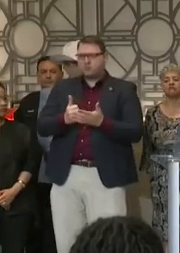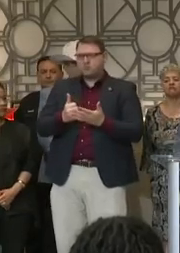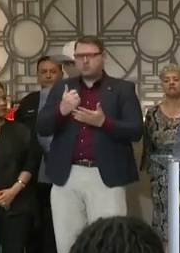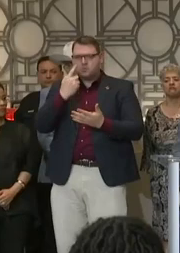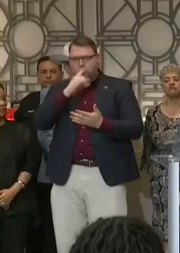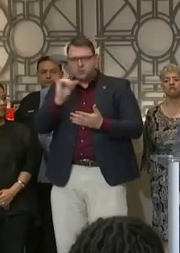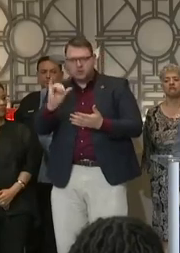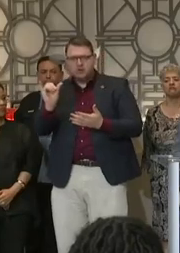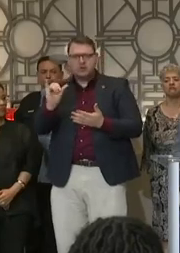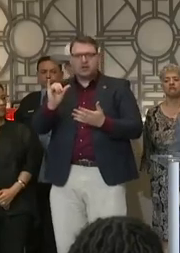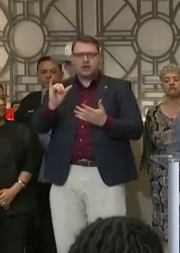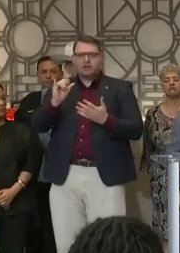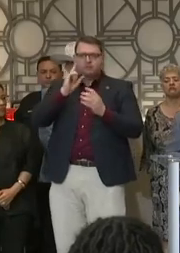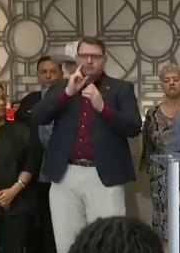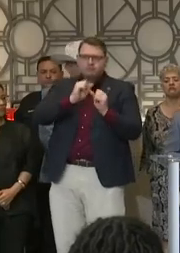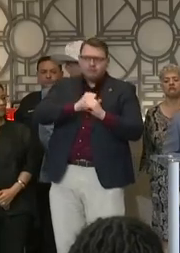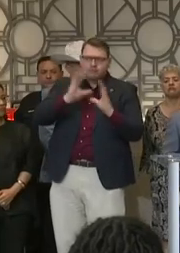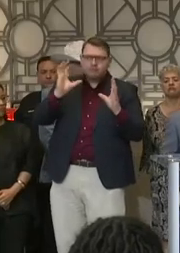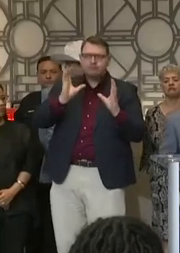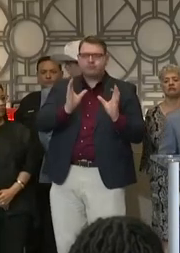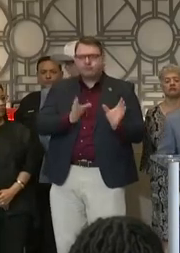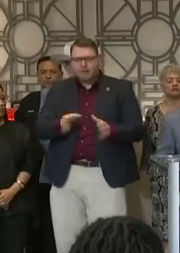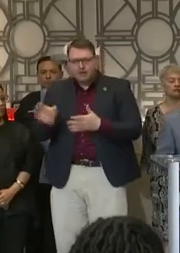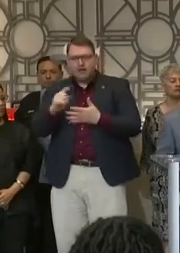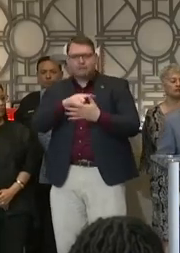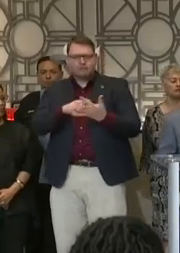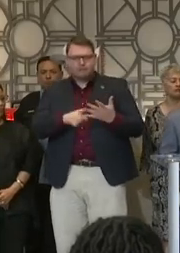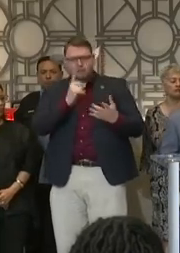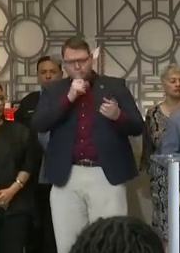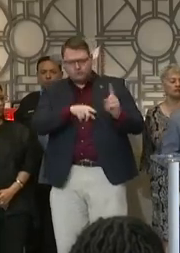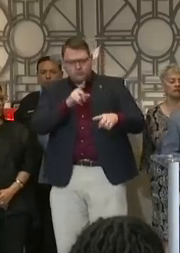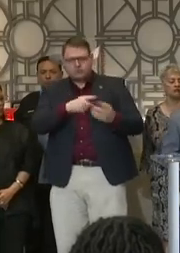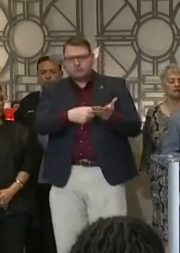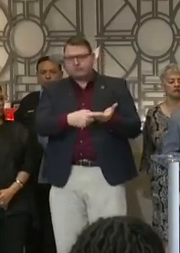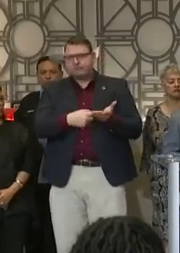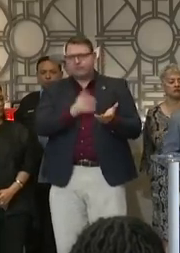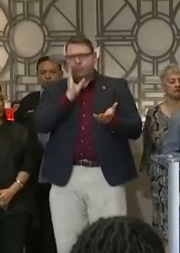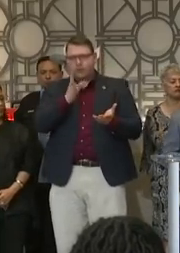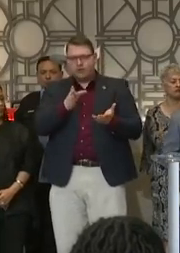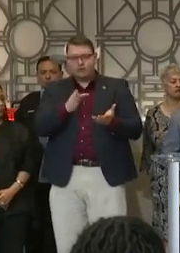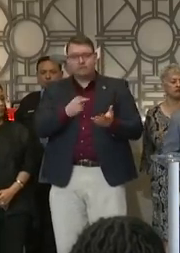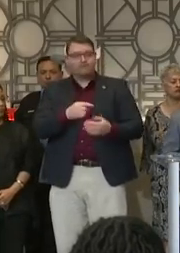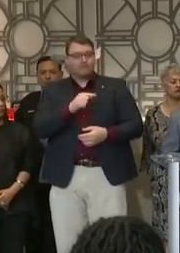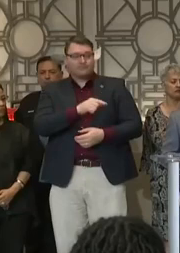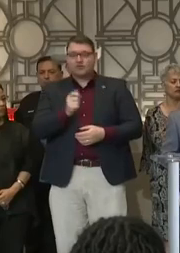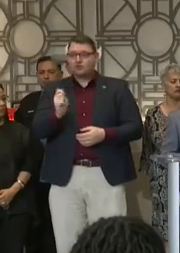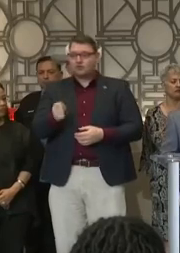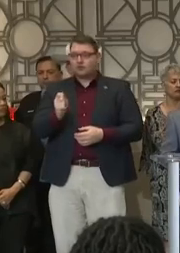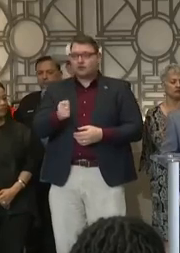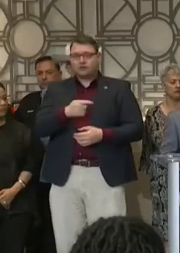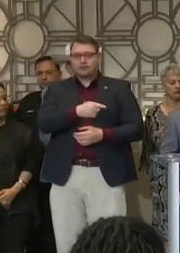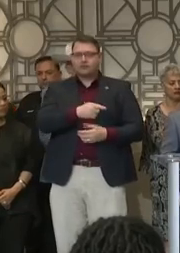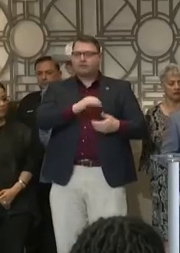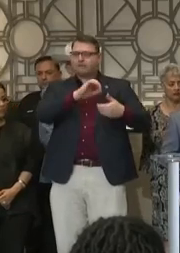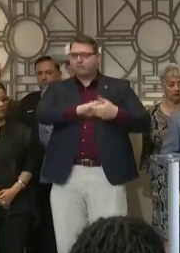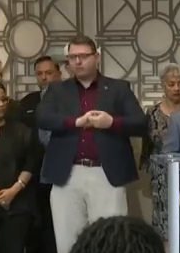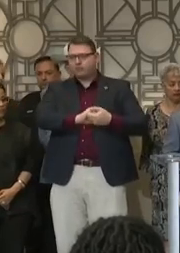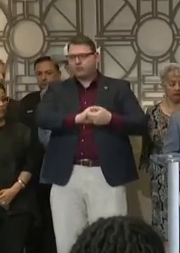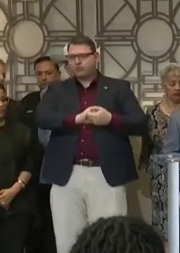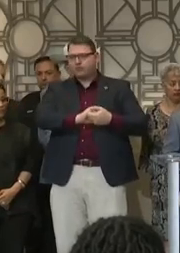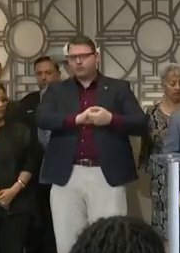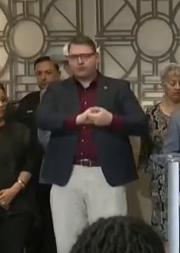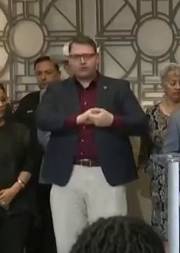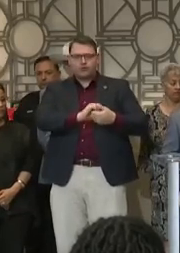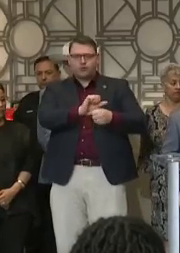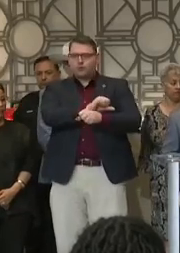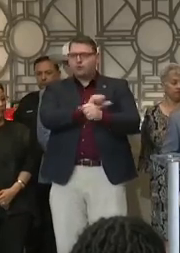move forward. I want to thank the county judge for her collaboration and the partnership. The county has just